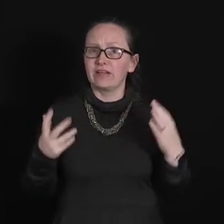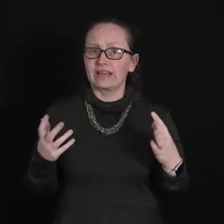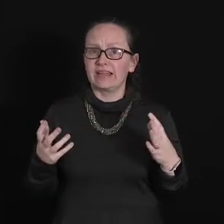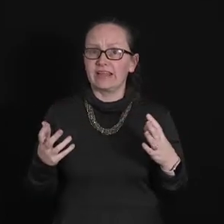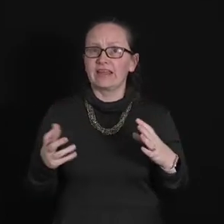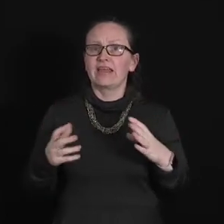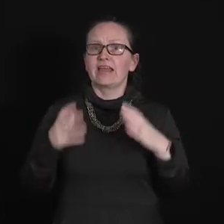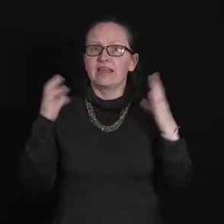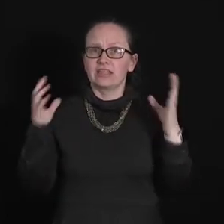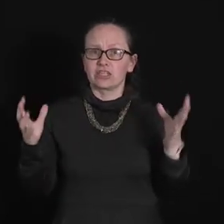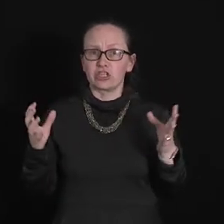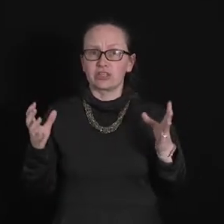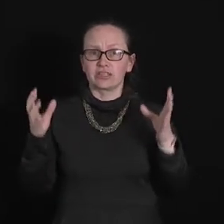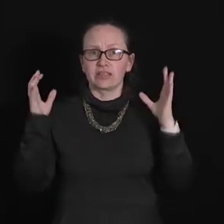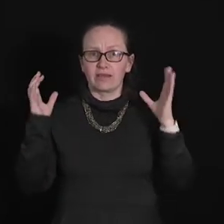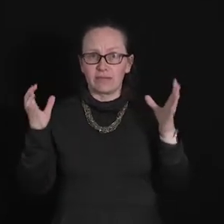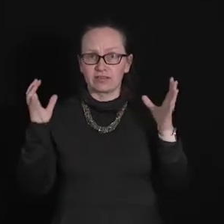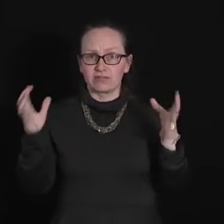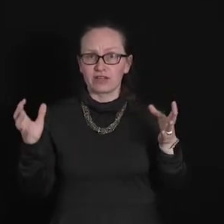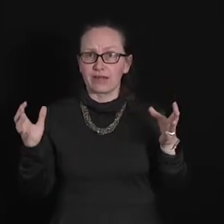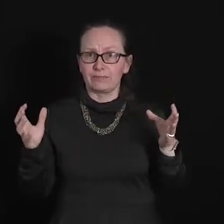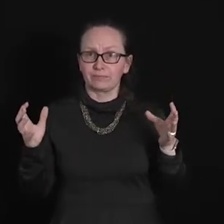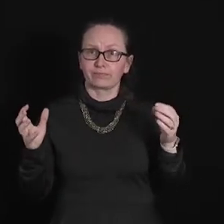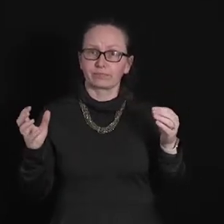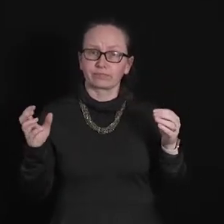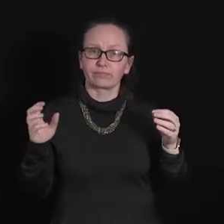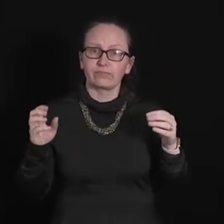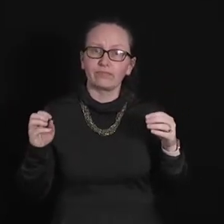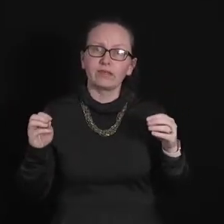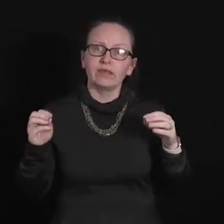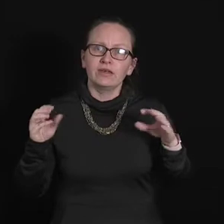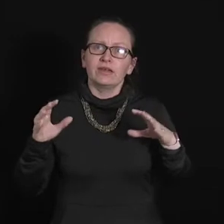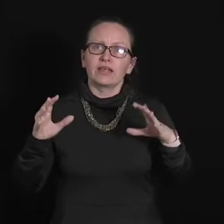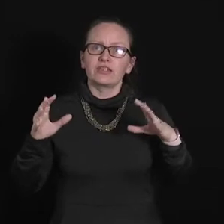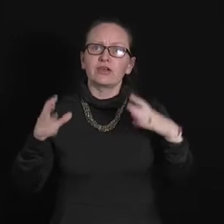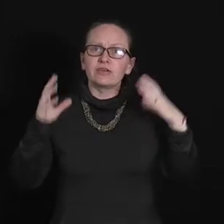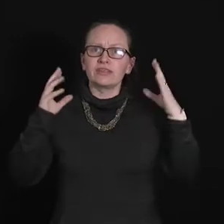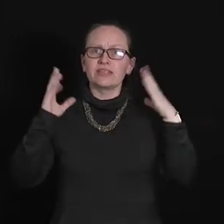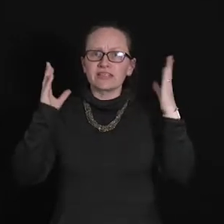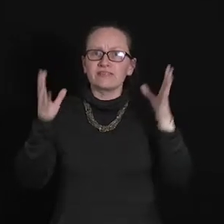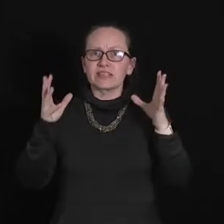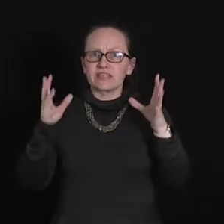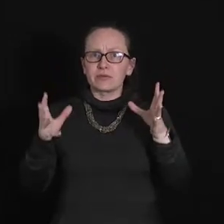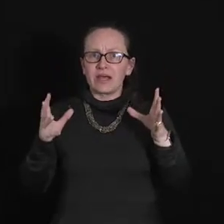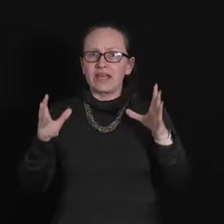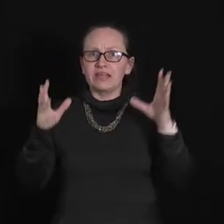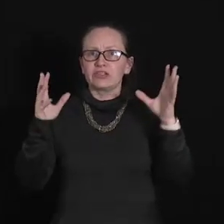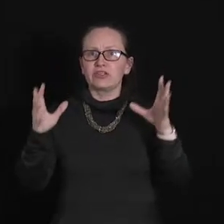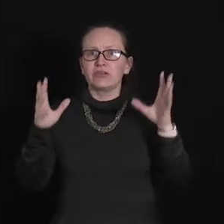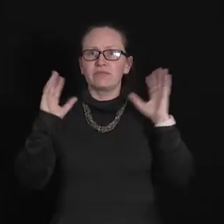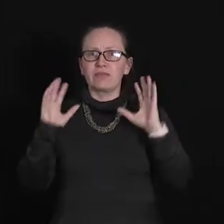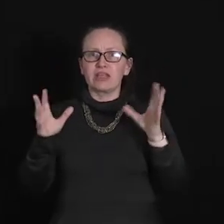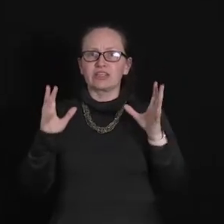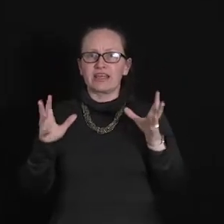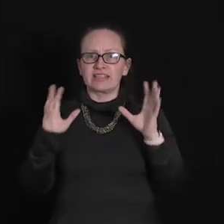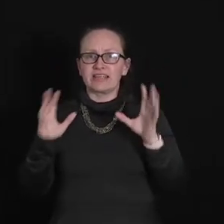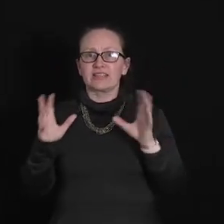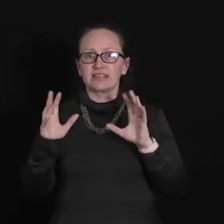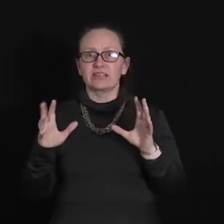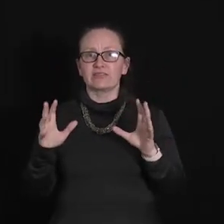it clicking in a certain amount of time. Okay so this gives us a way to measure that intensity of